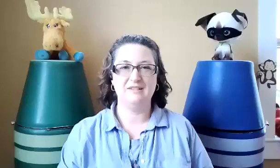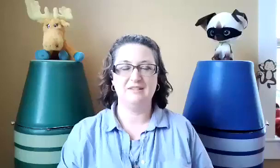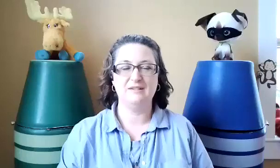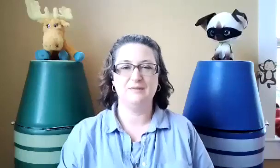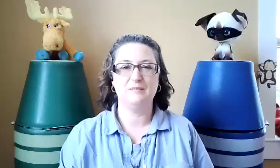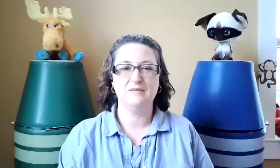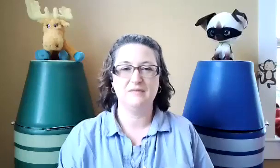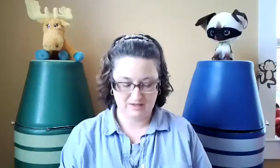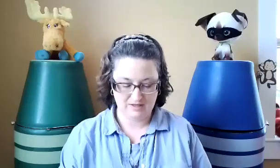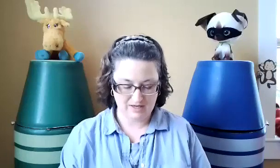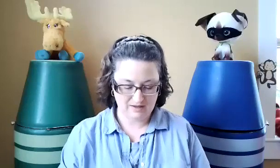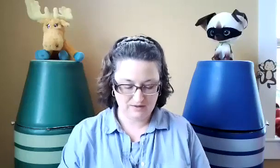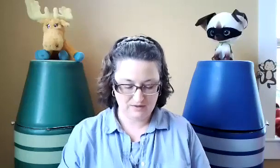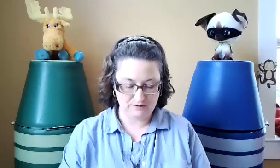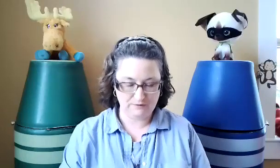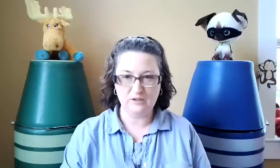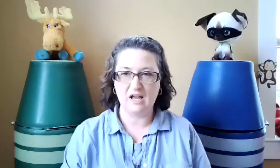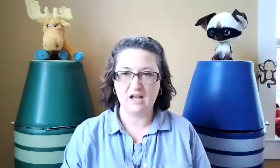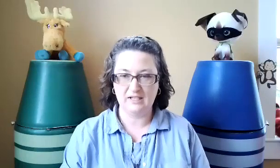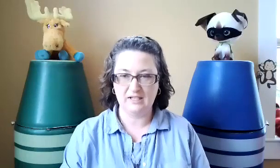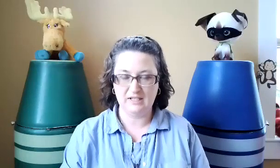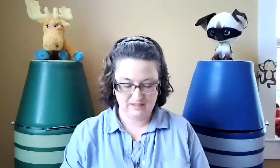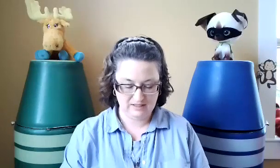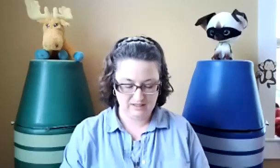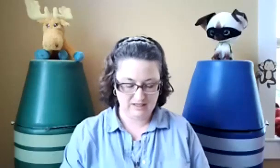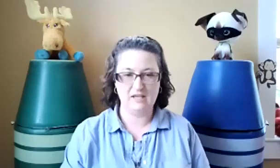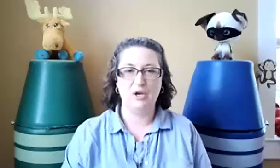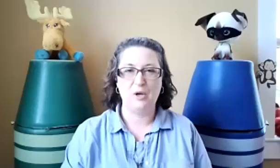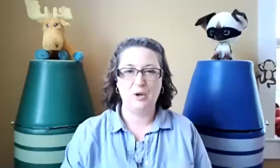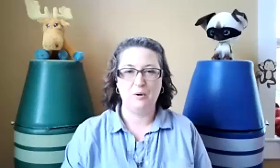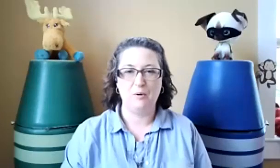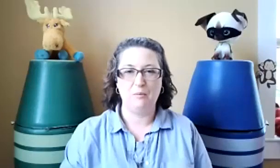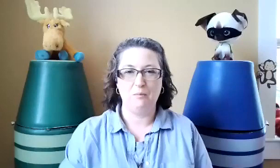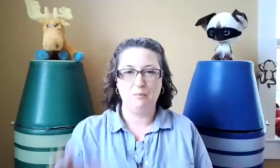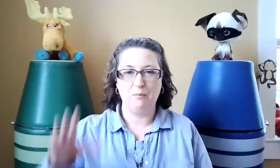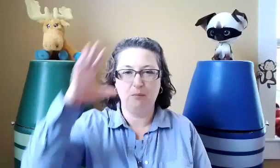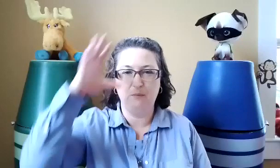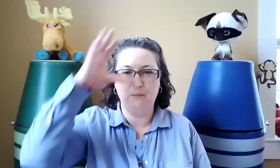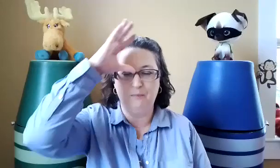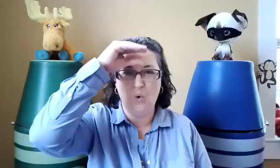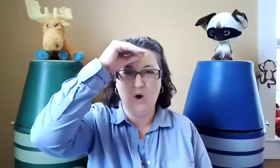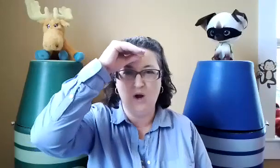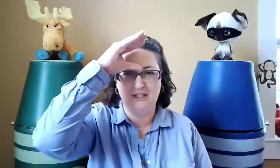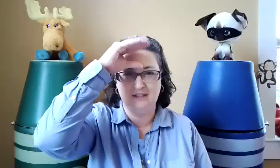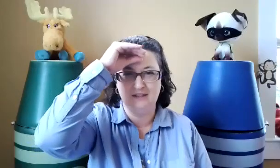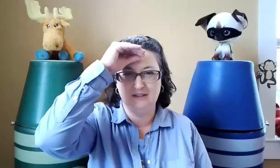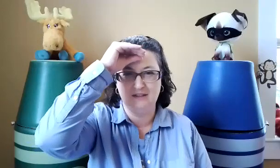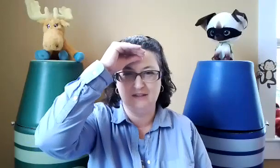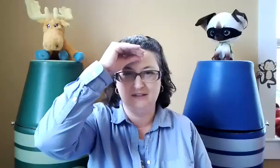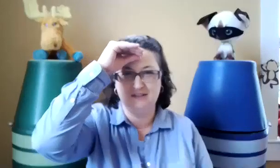The first sign is boy. Can you